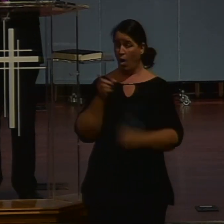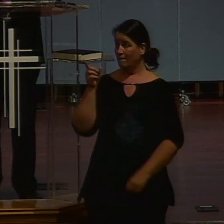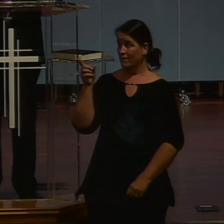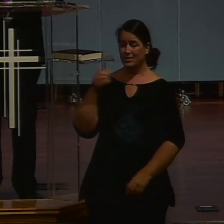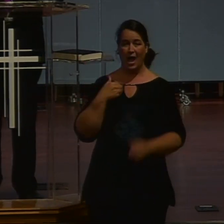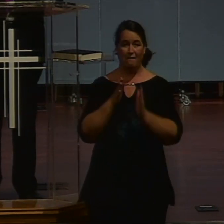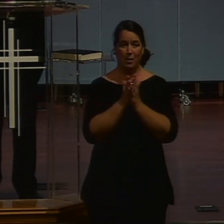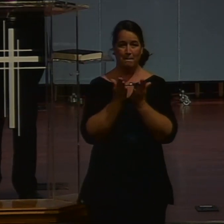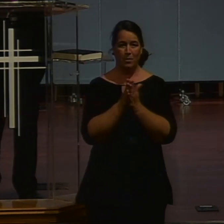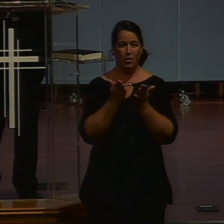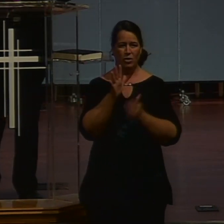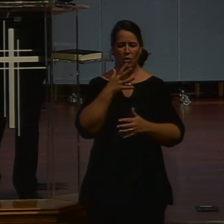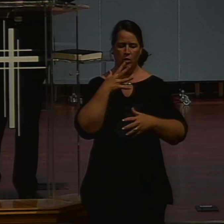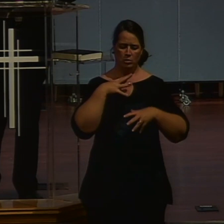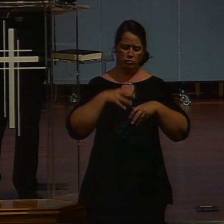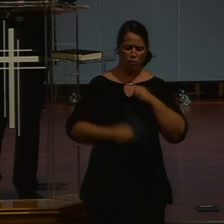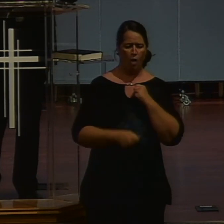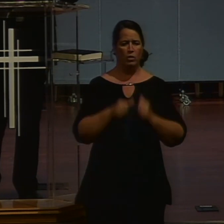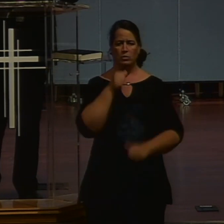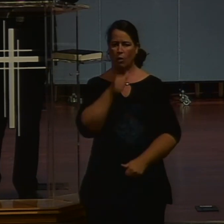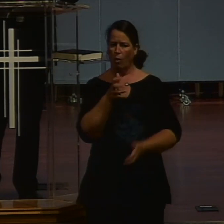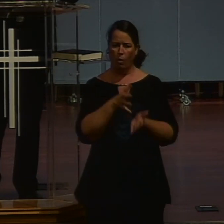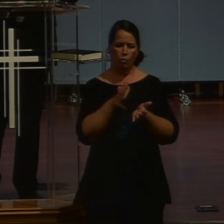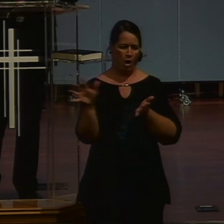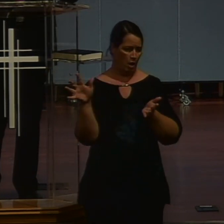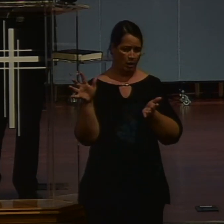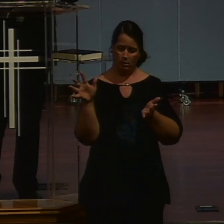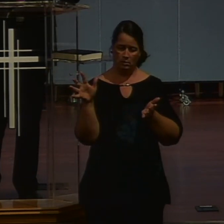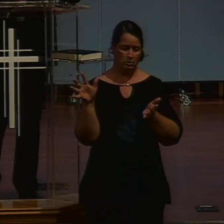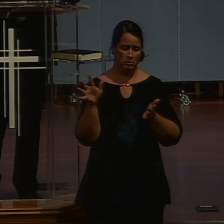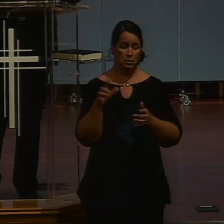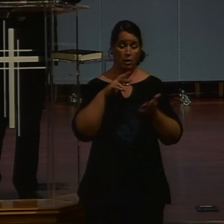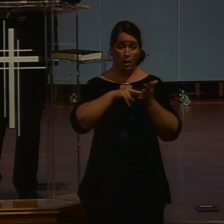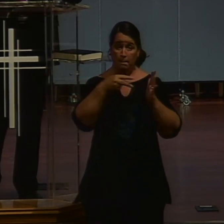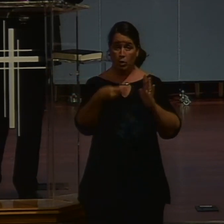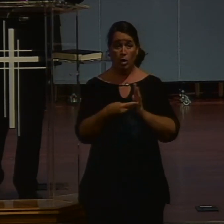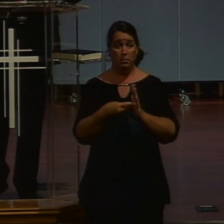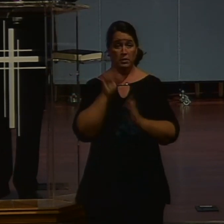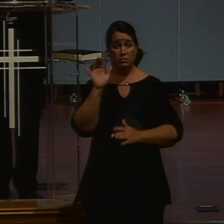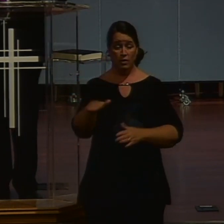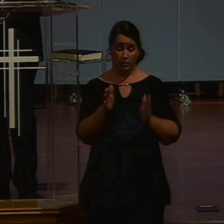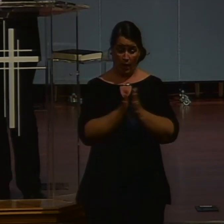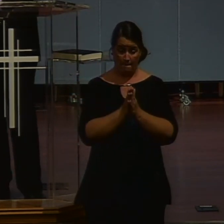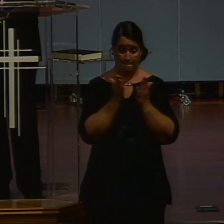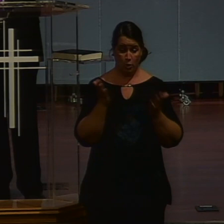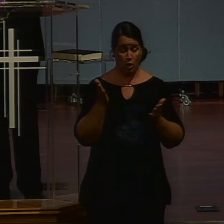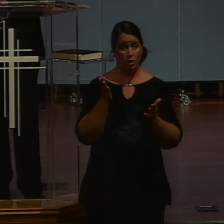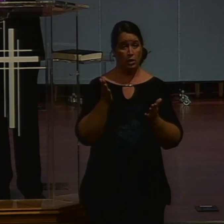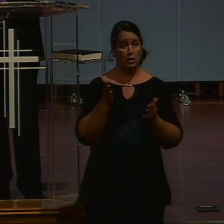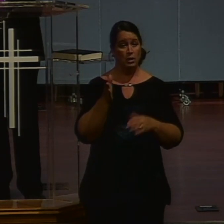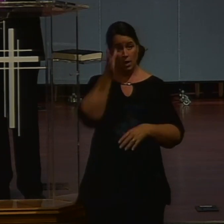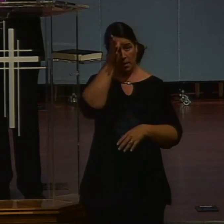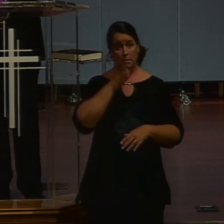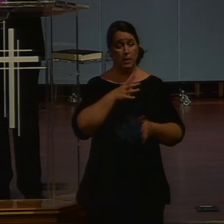Sorrows. The purpose of that book written by a man named Bill Heimer is that in troublesome